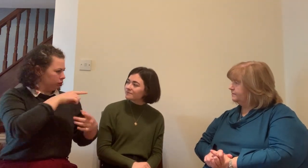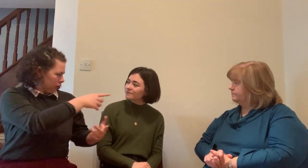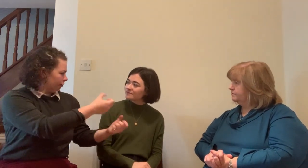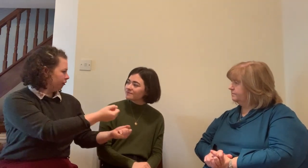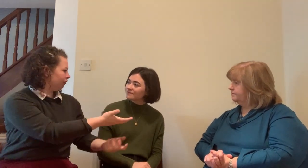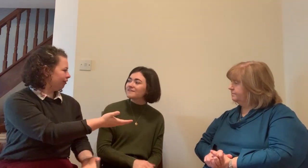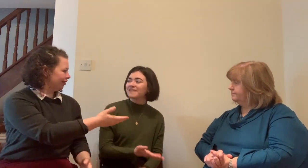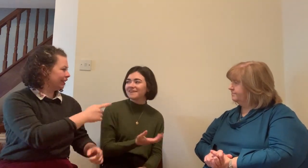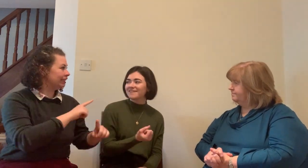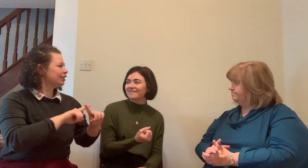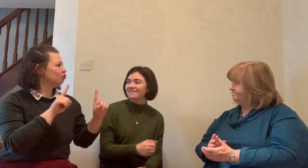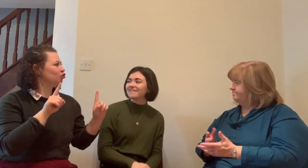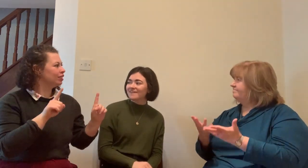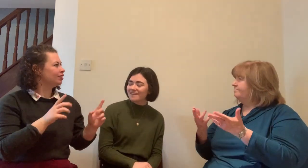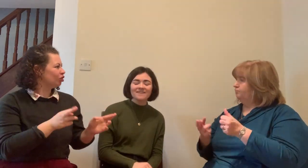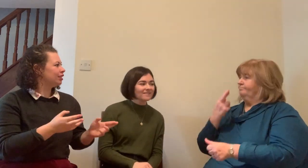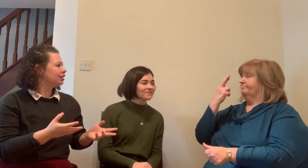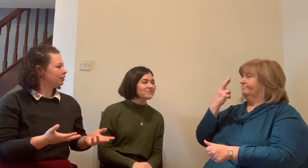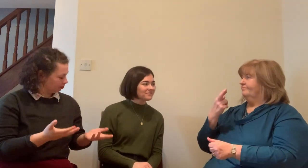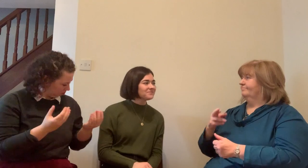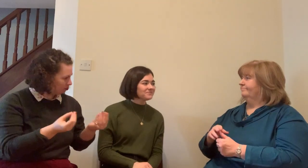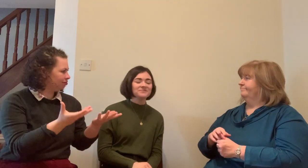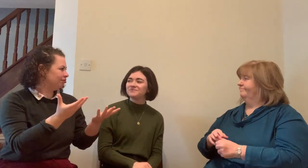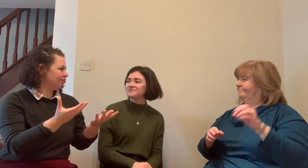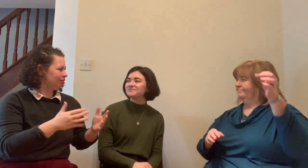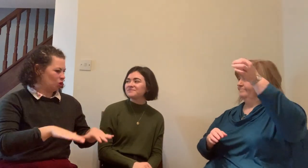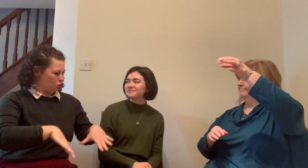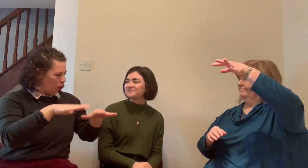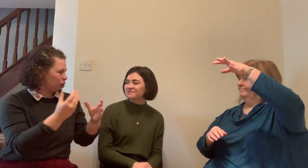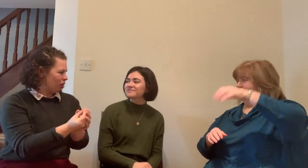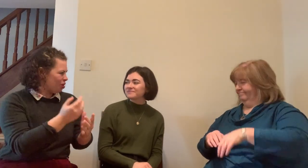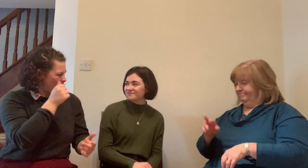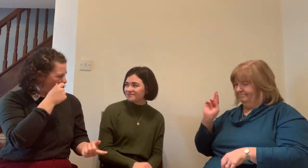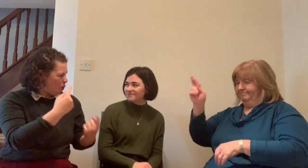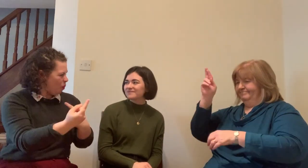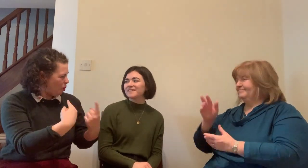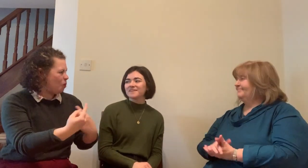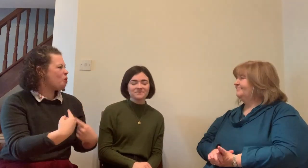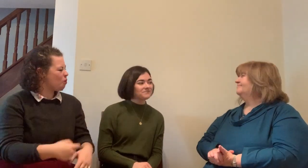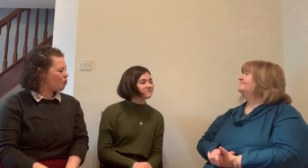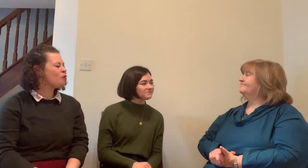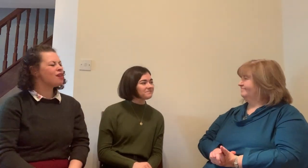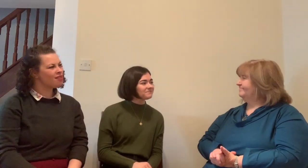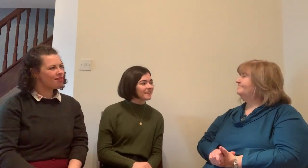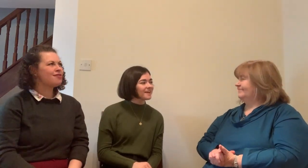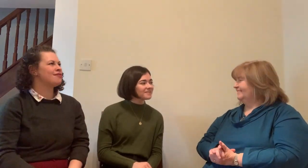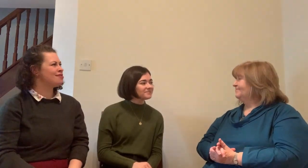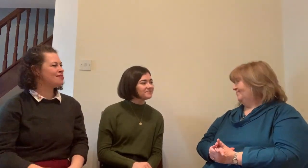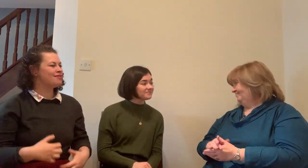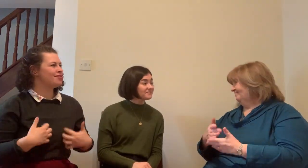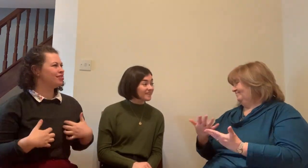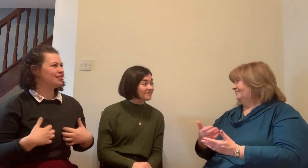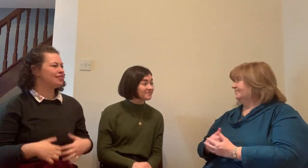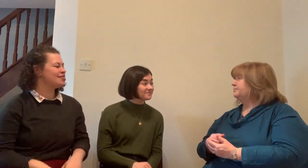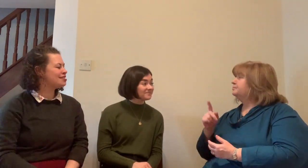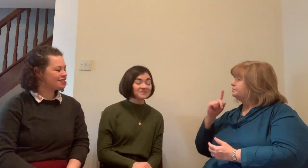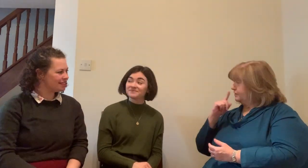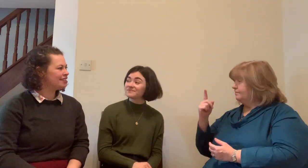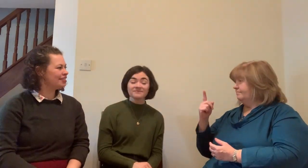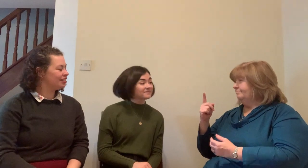hat off but you are a part of the community and it's a different dynamic so how interesting question I think deaf people